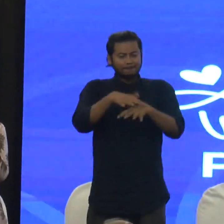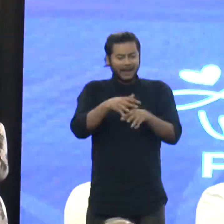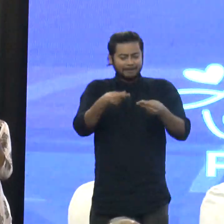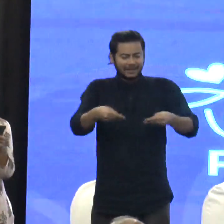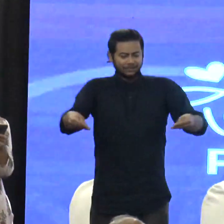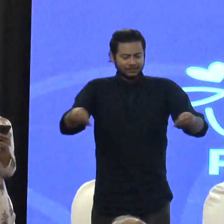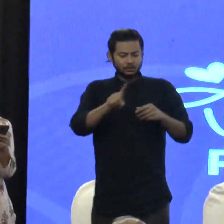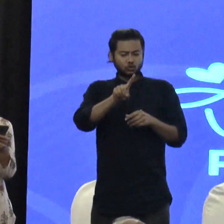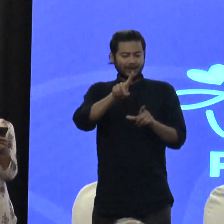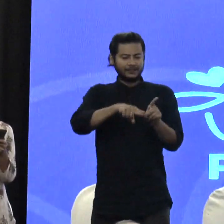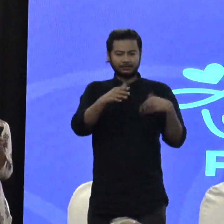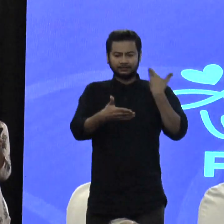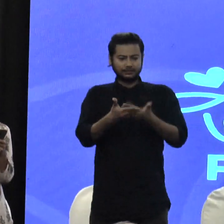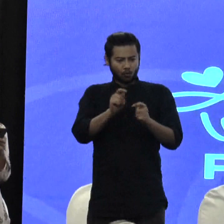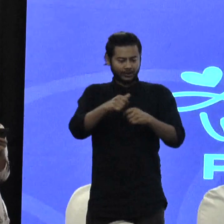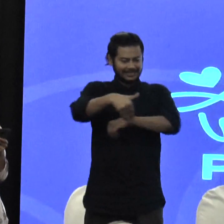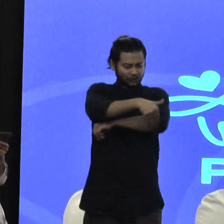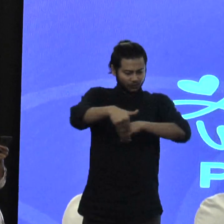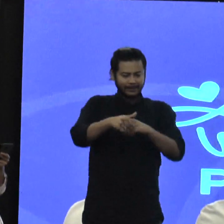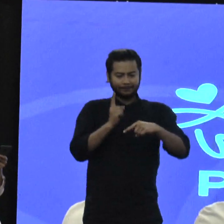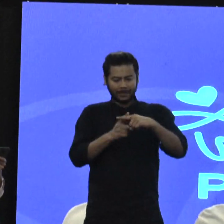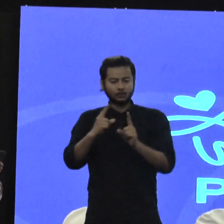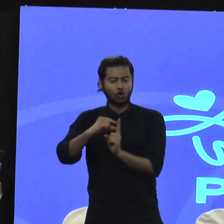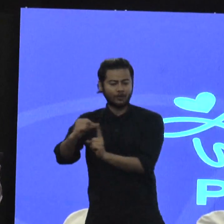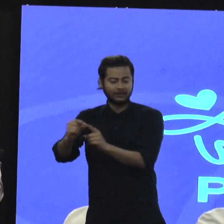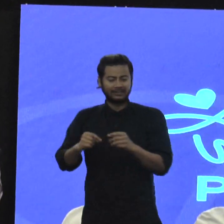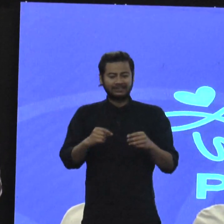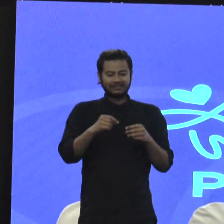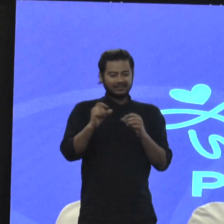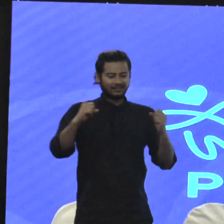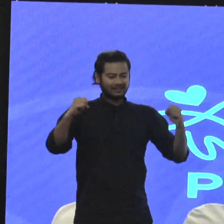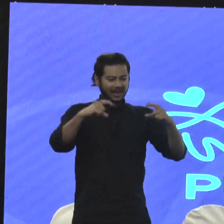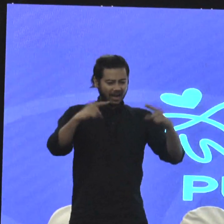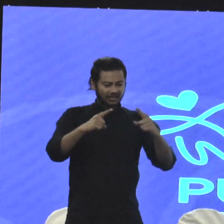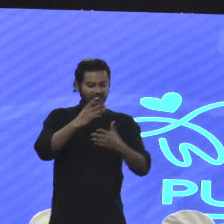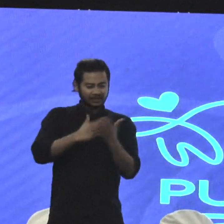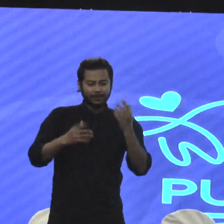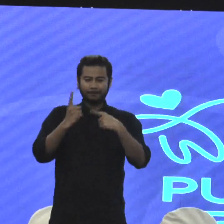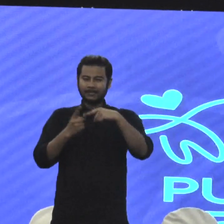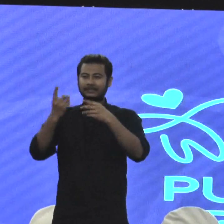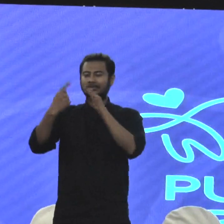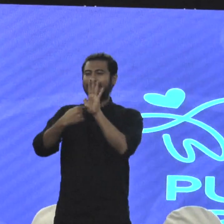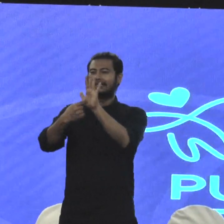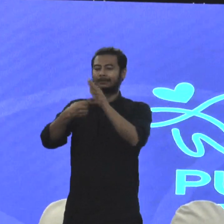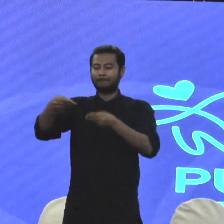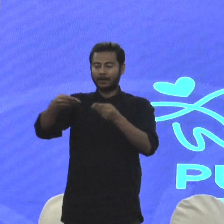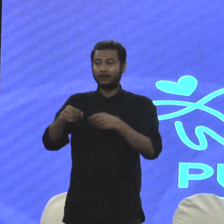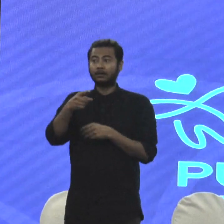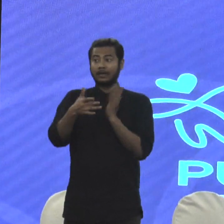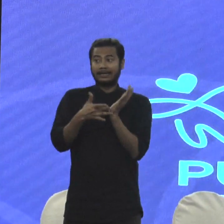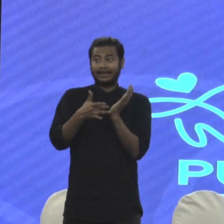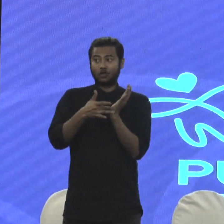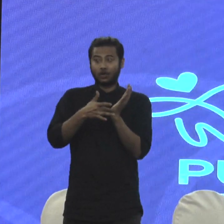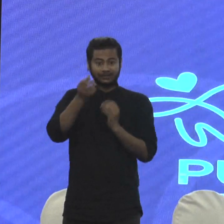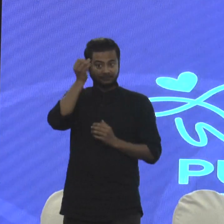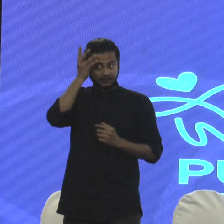multiple teams in engineering and operations, both with semiconductor and display markets. Alongside technical leadership, his great passion is